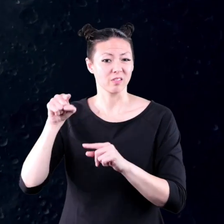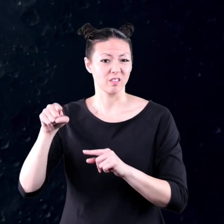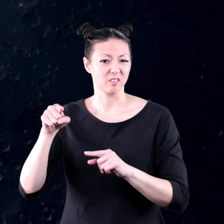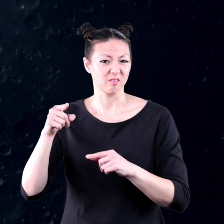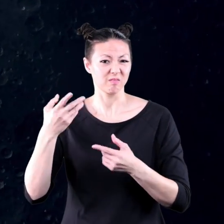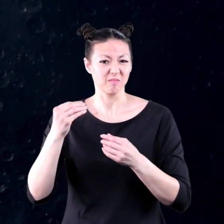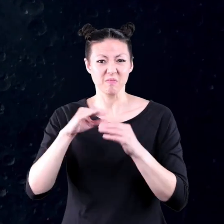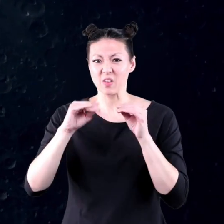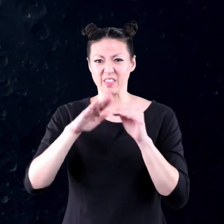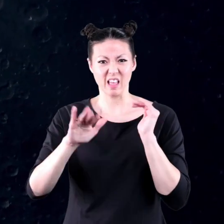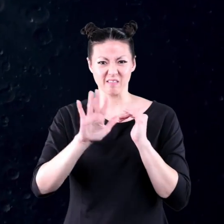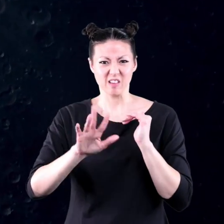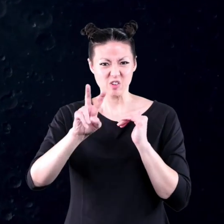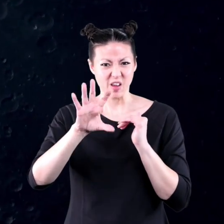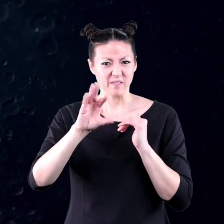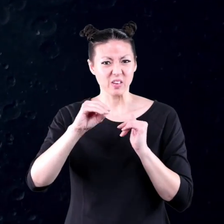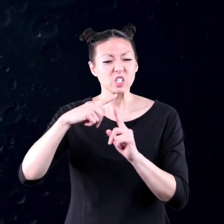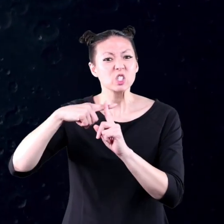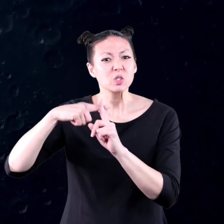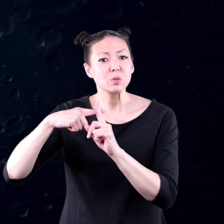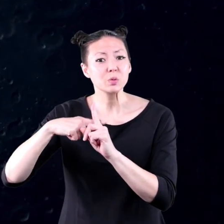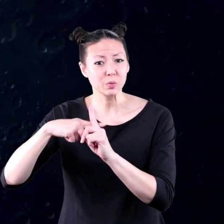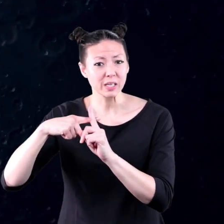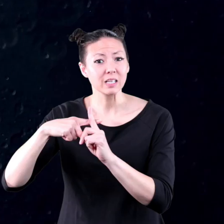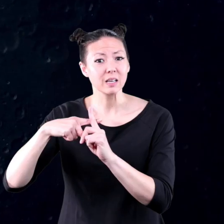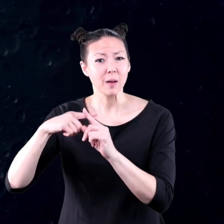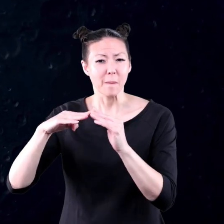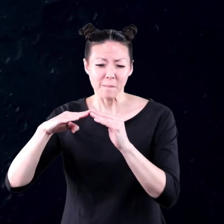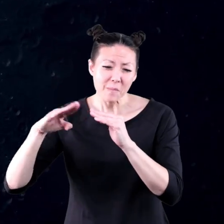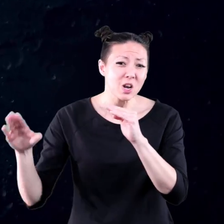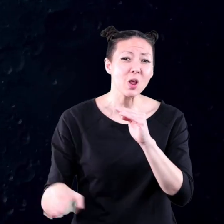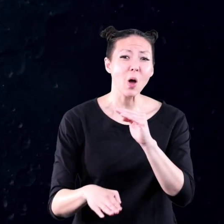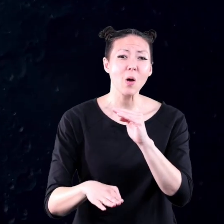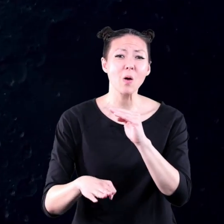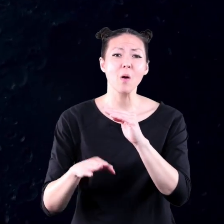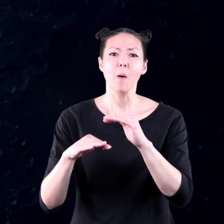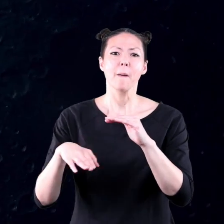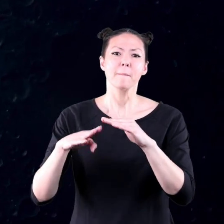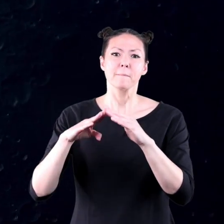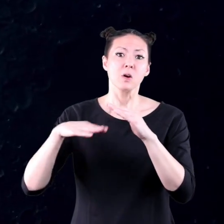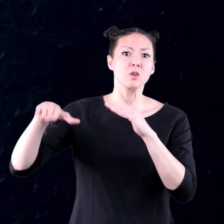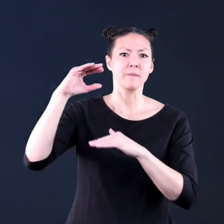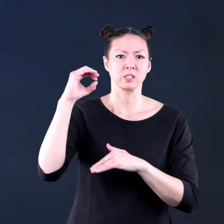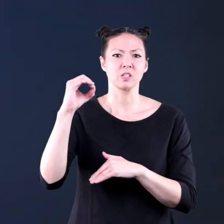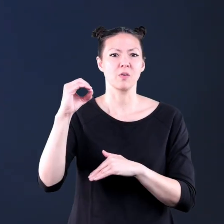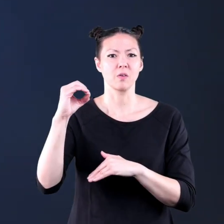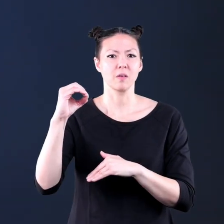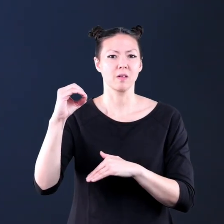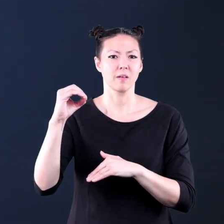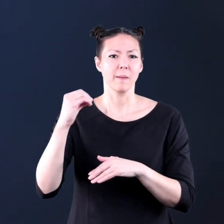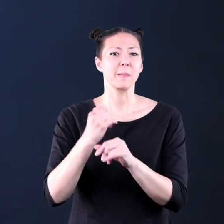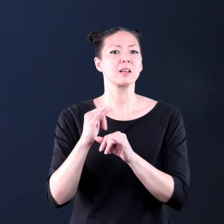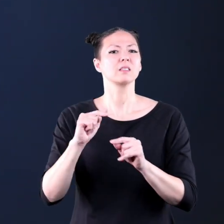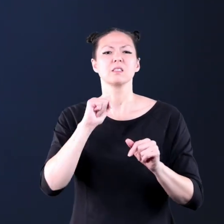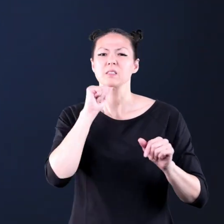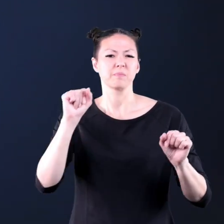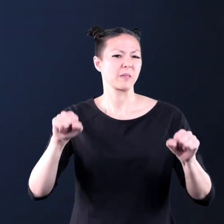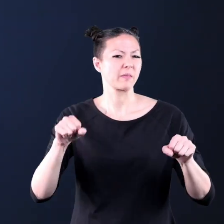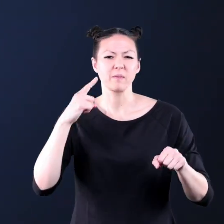can be more than 250 degrees below or above zero making it impossible for humans to